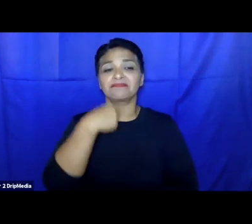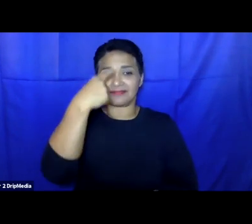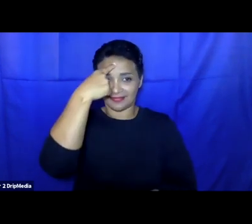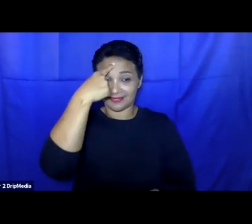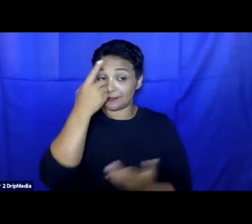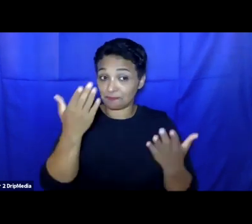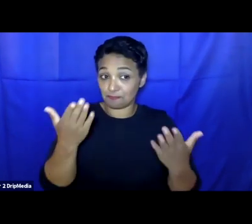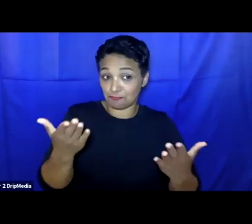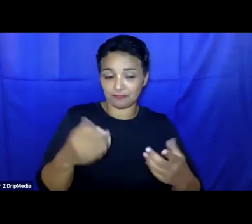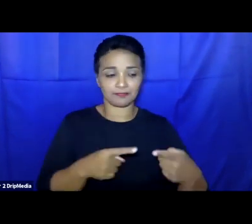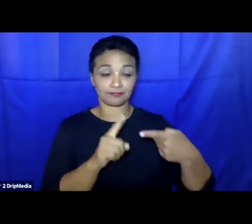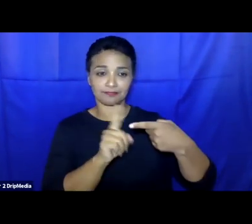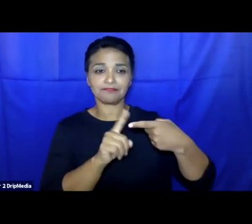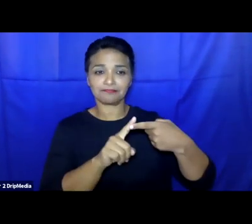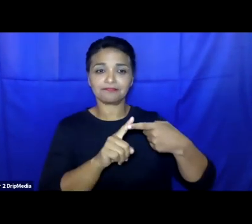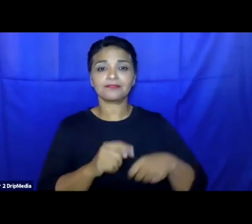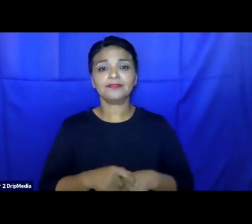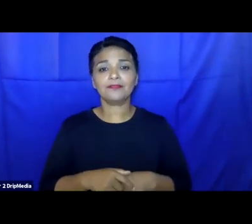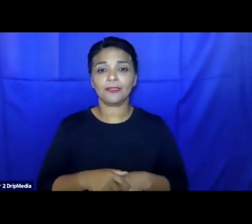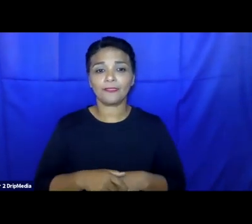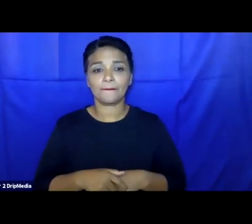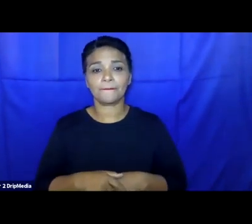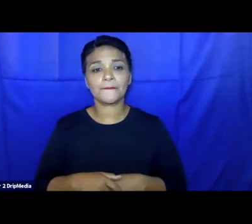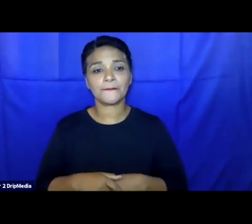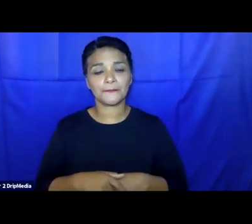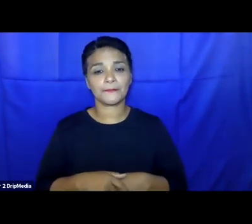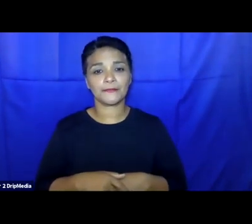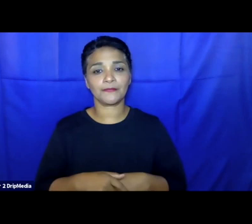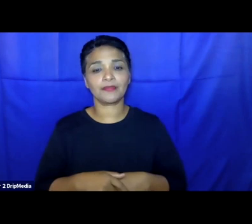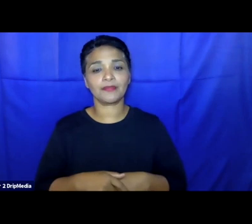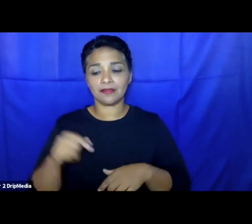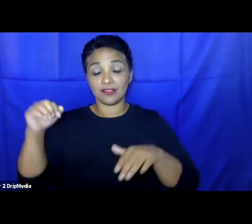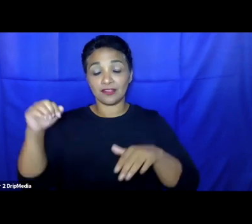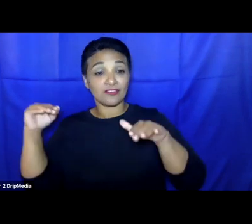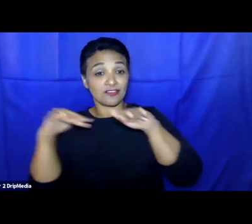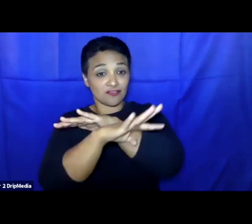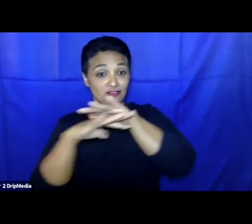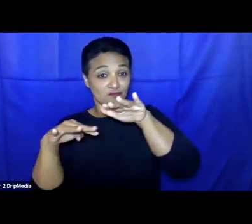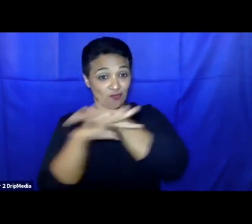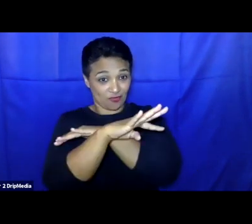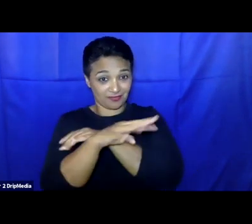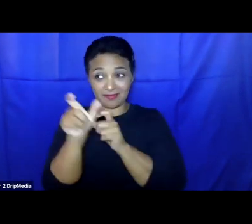in part, it's be the nature of immigration and refugee law, more generally,